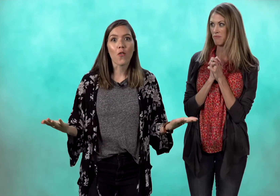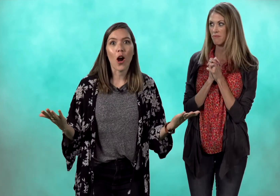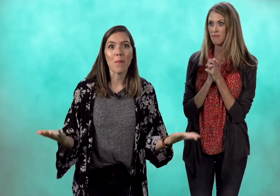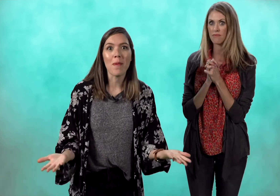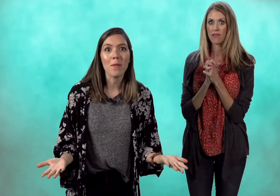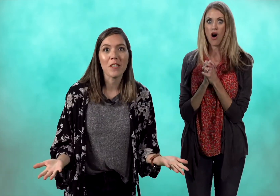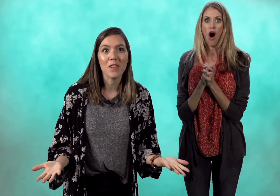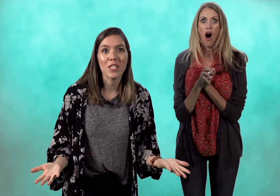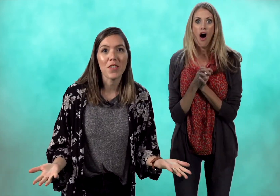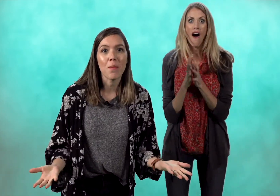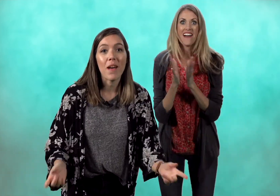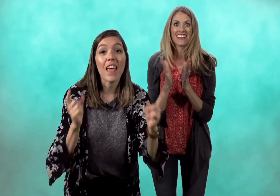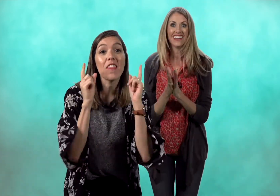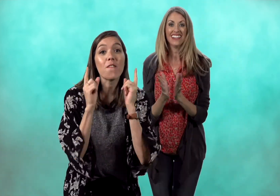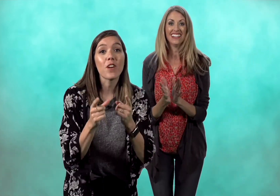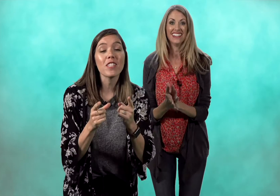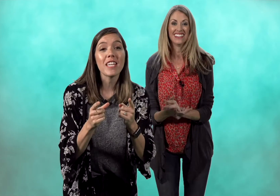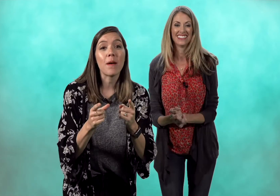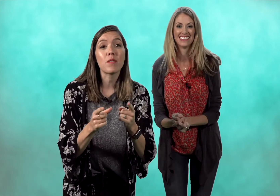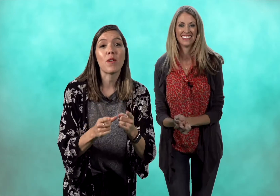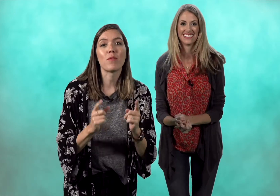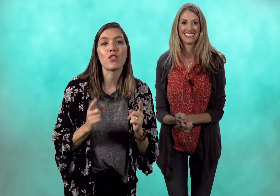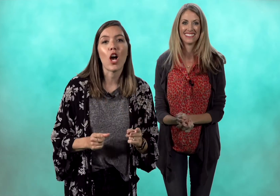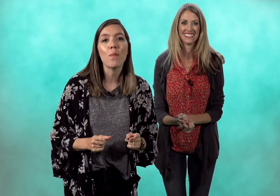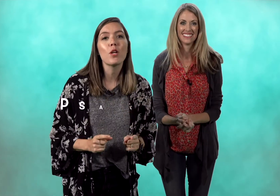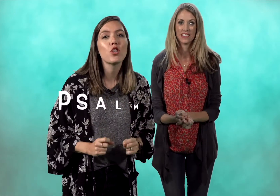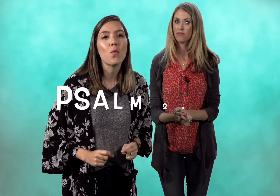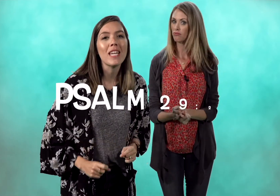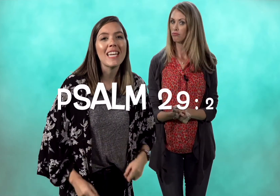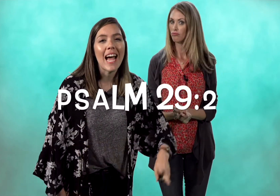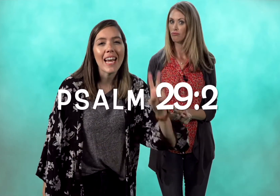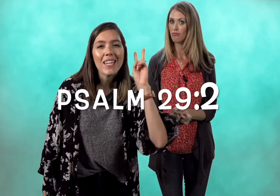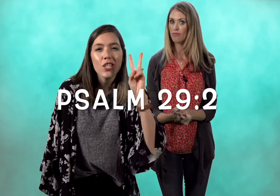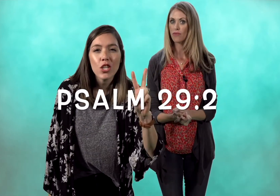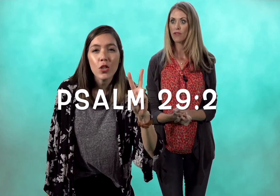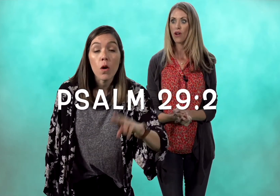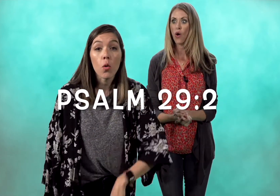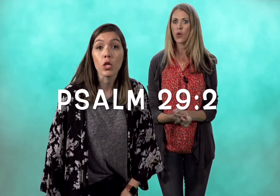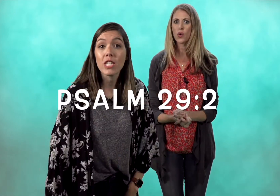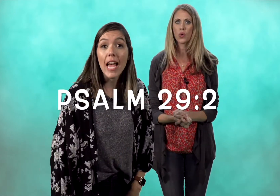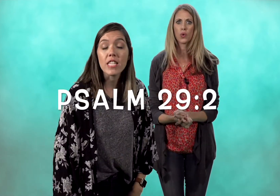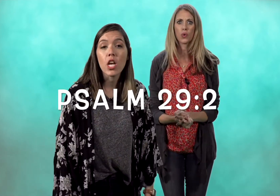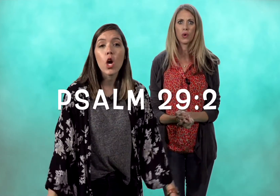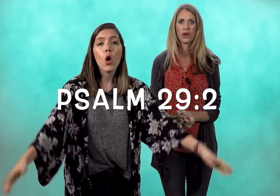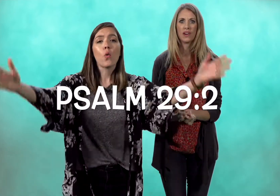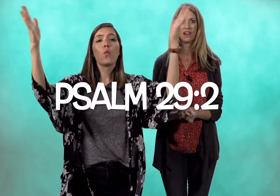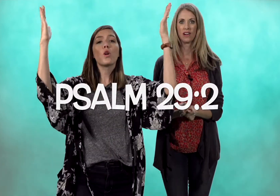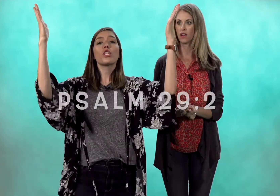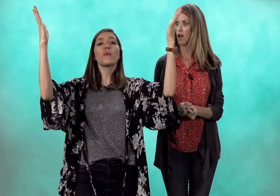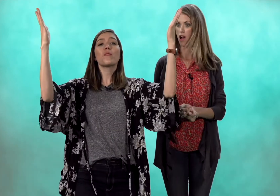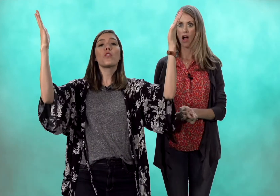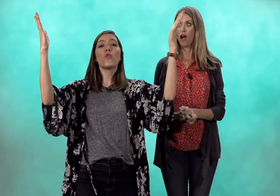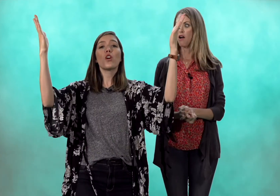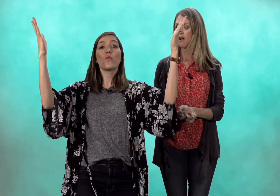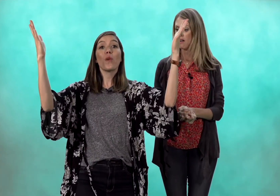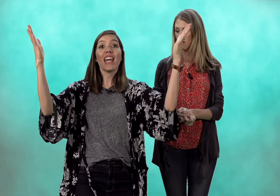our memory verse for the month and the verse comes from psalm 29 2 which says worship the lord with